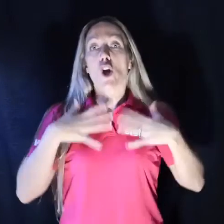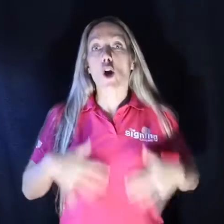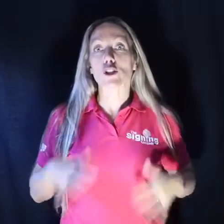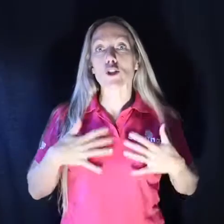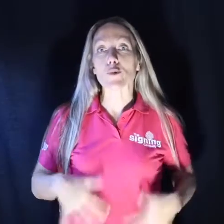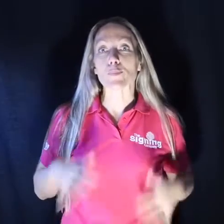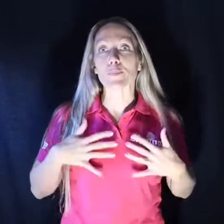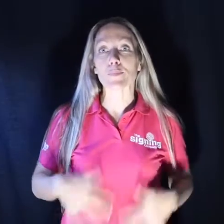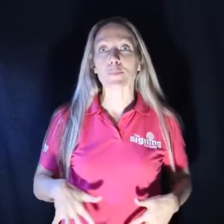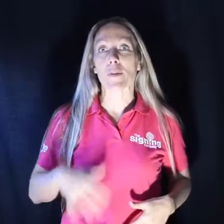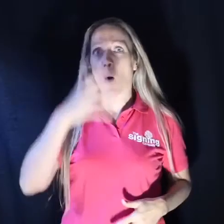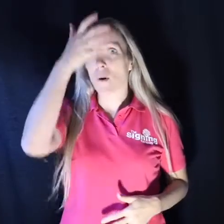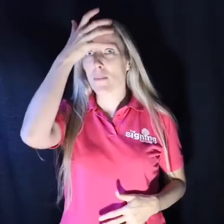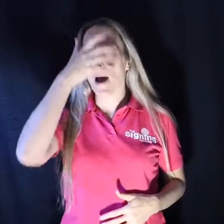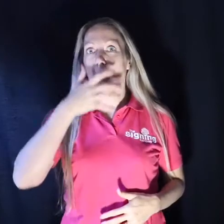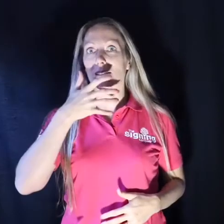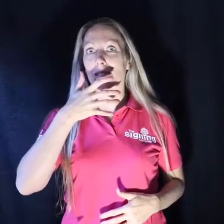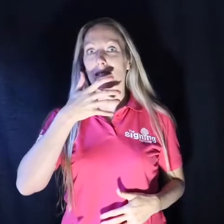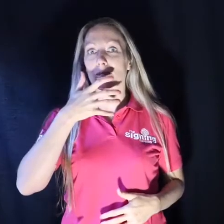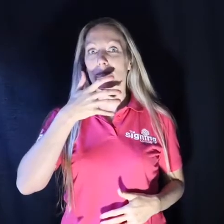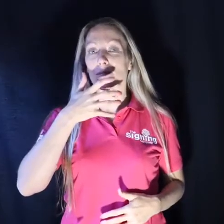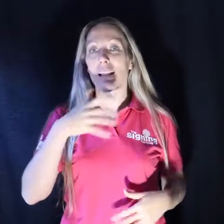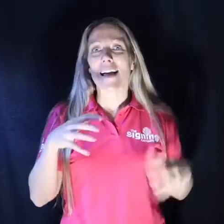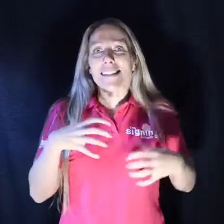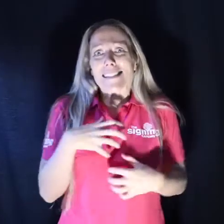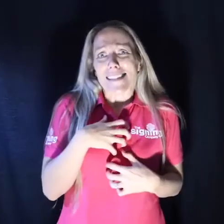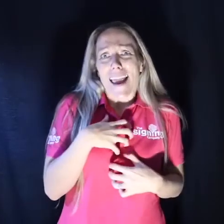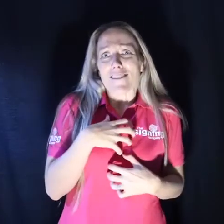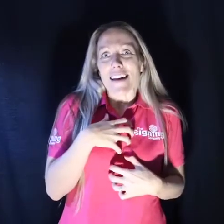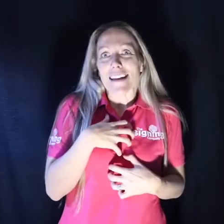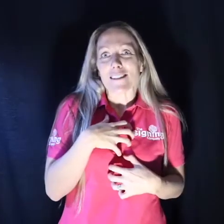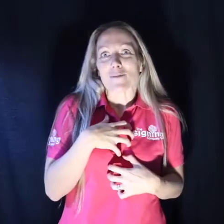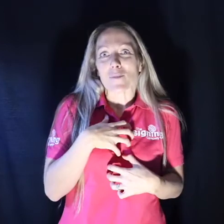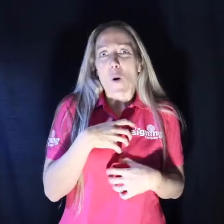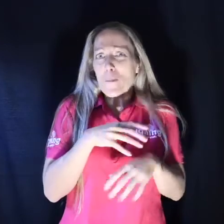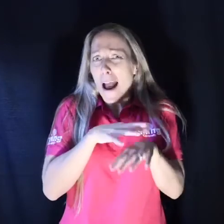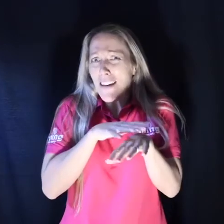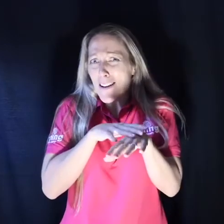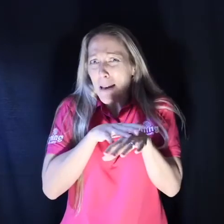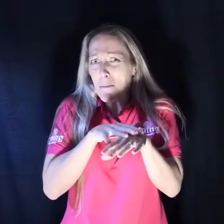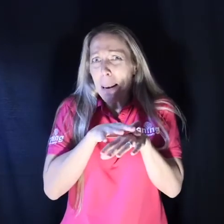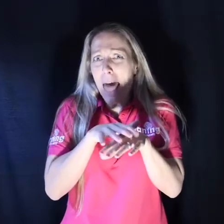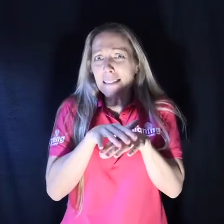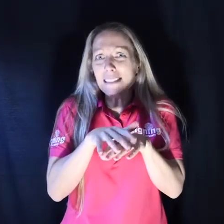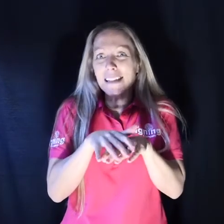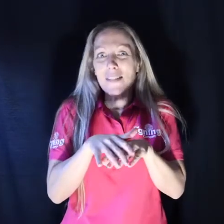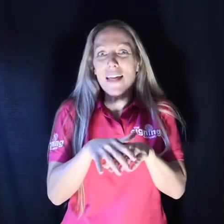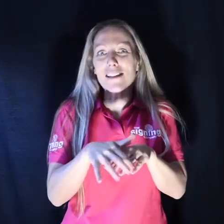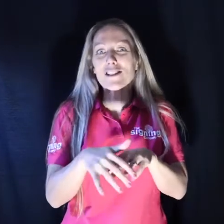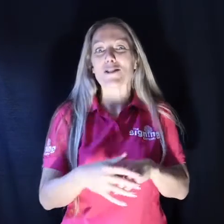Costume. With a mask. Scary. Or you might have a little bit of blood in there too.